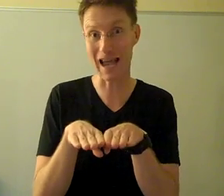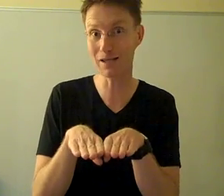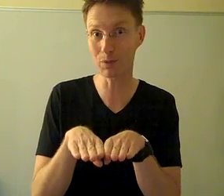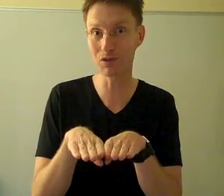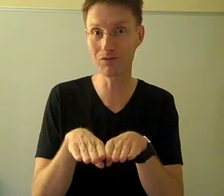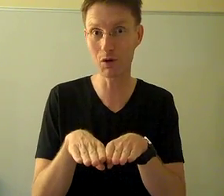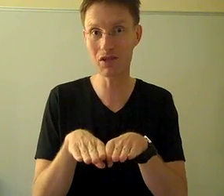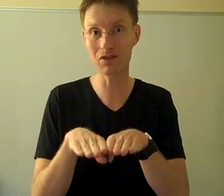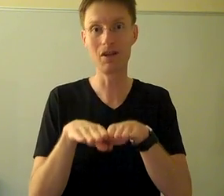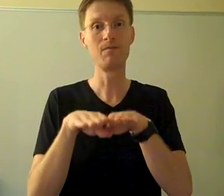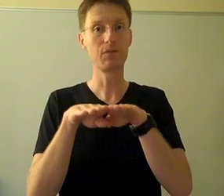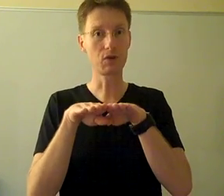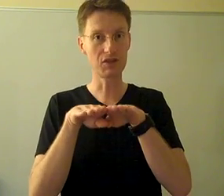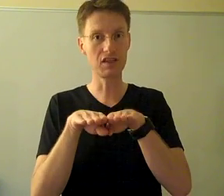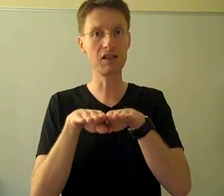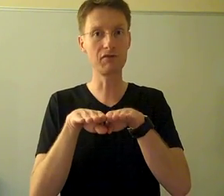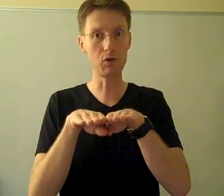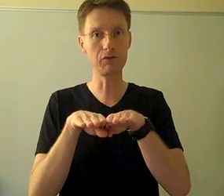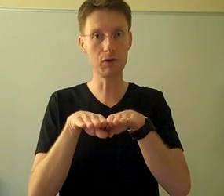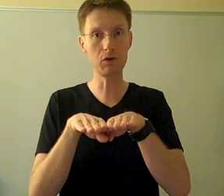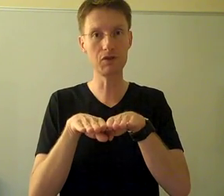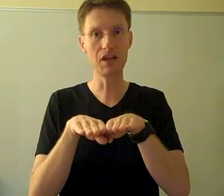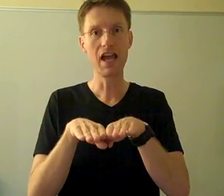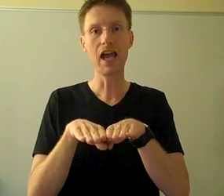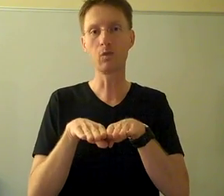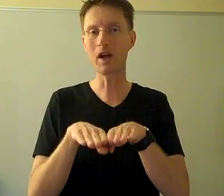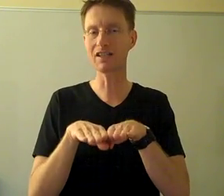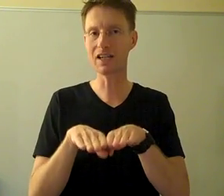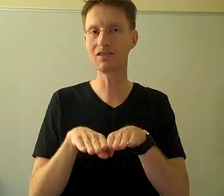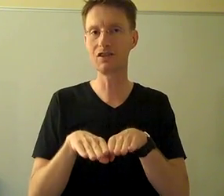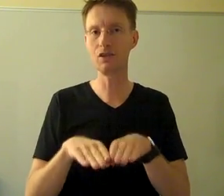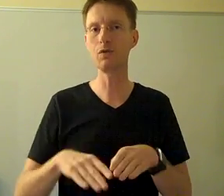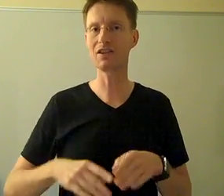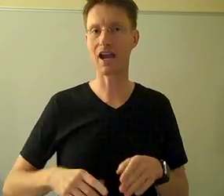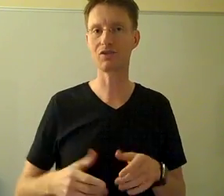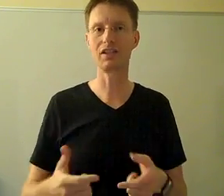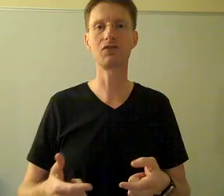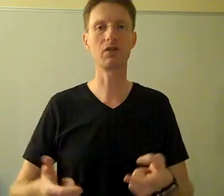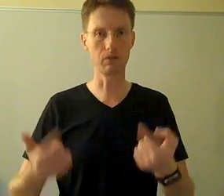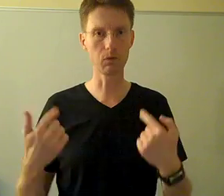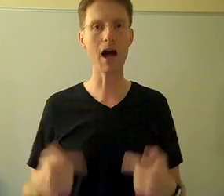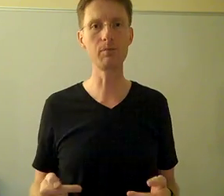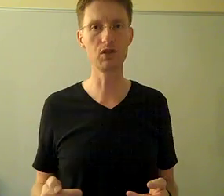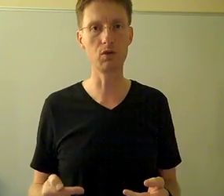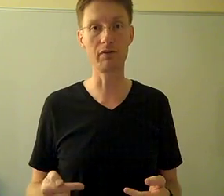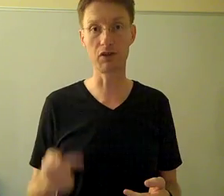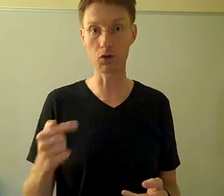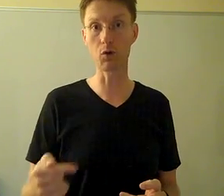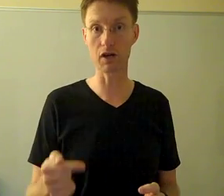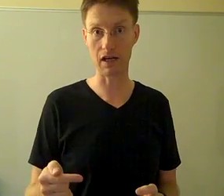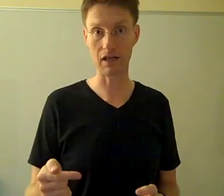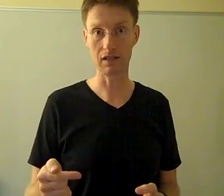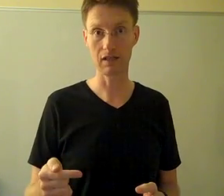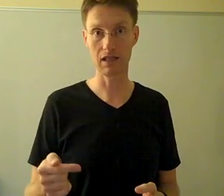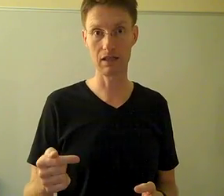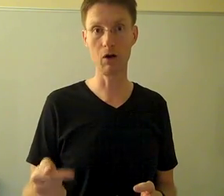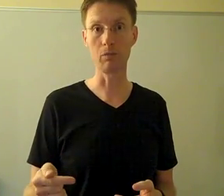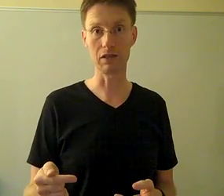nice person voice, those thin vocal folds, and what it tends to do is actually, it sort of robs you of authority in the moment.